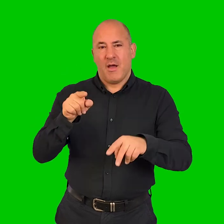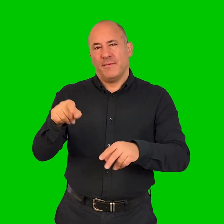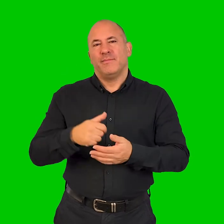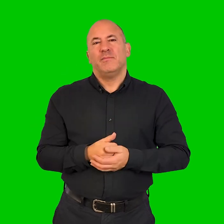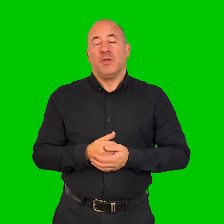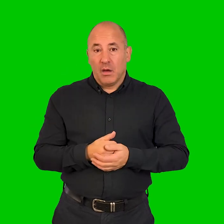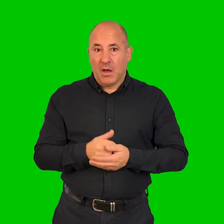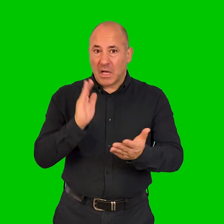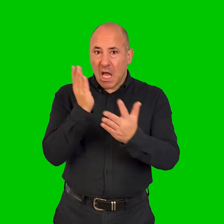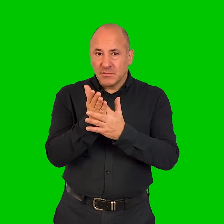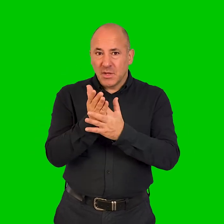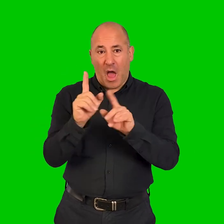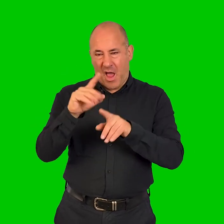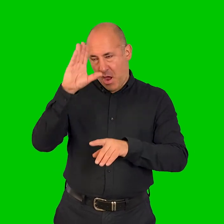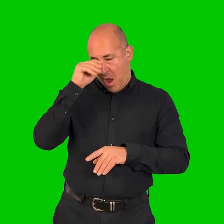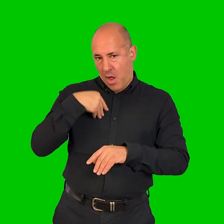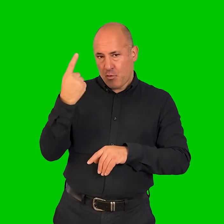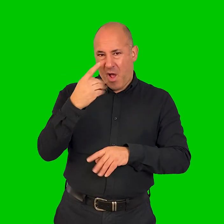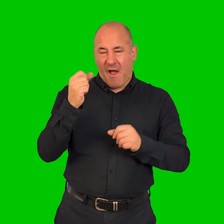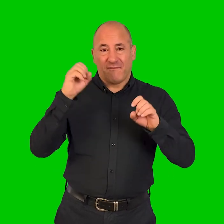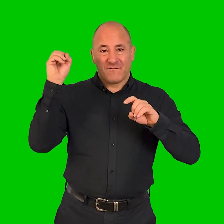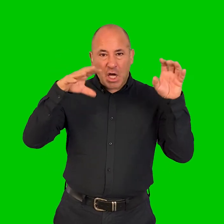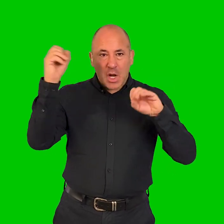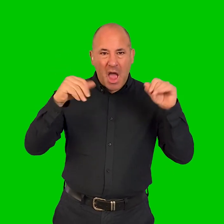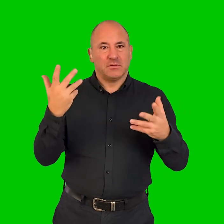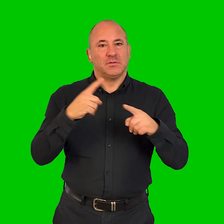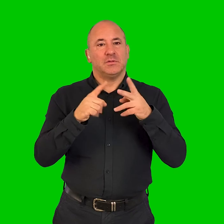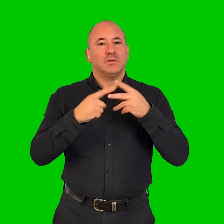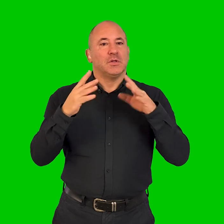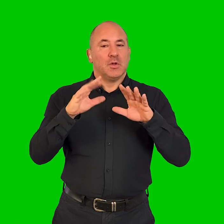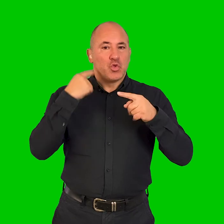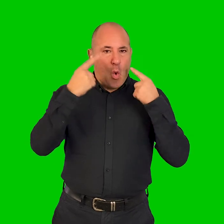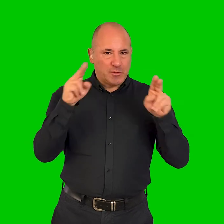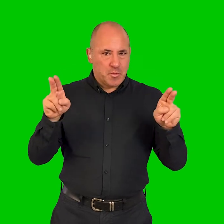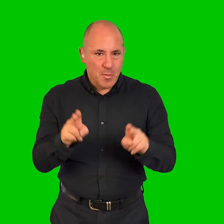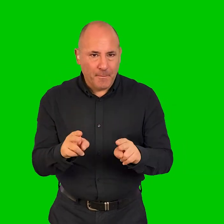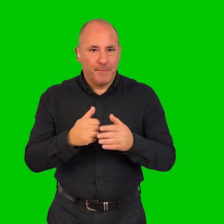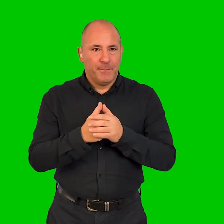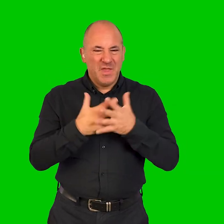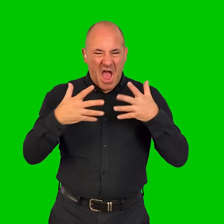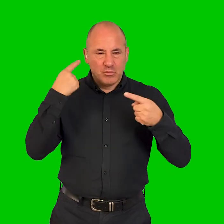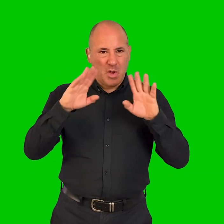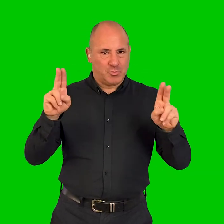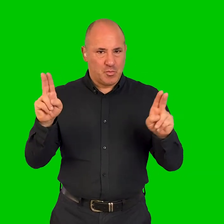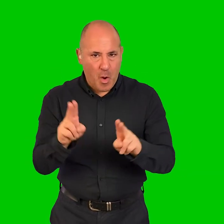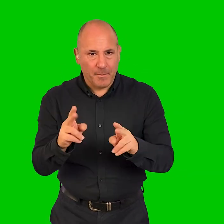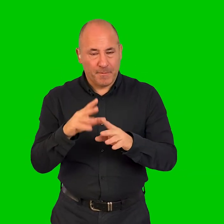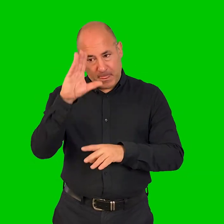it was accessible, they warned us about certain things like flashing lights, make sure there's no